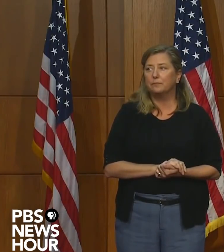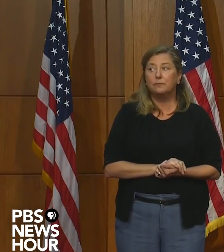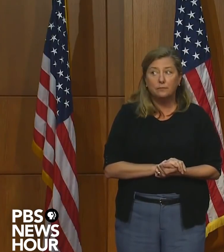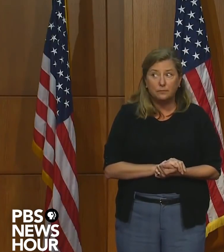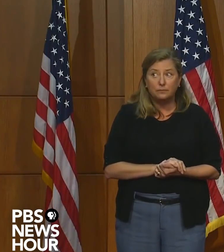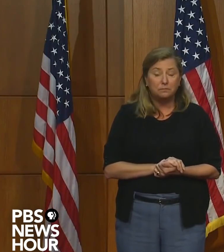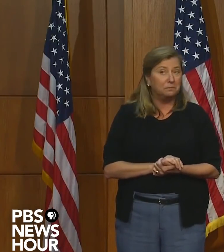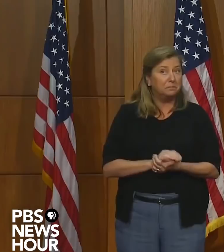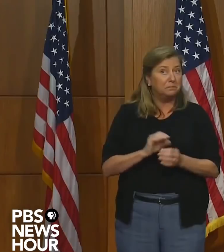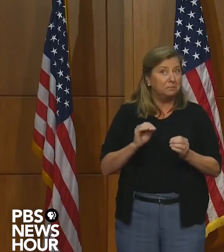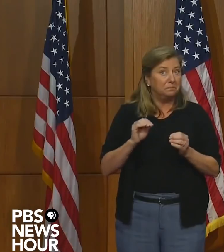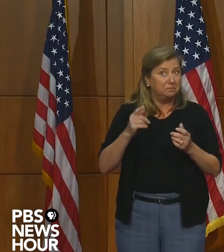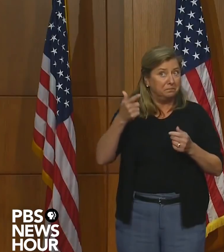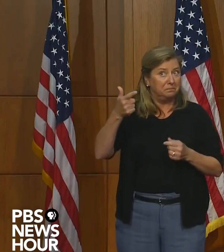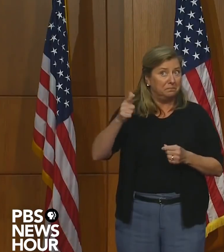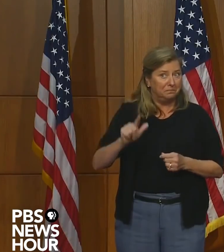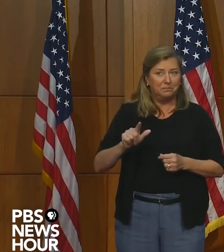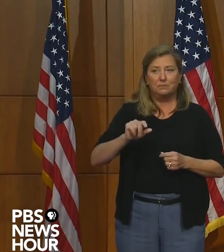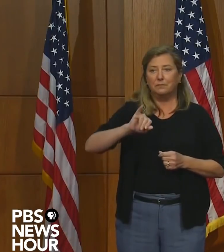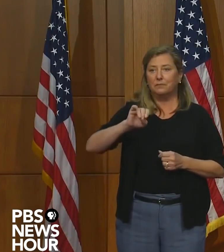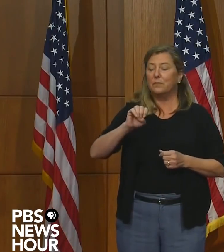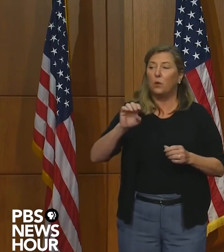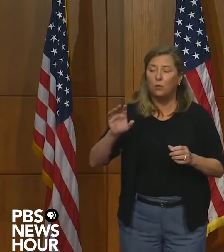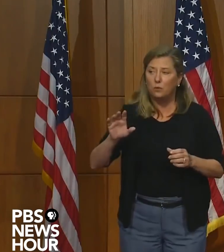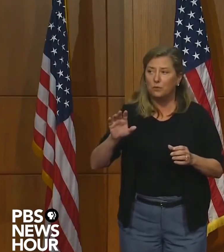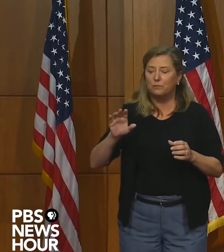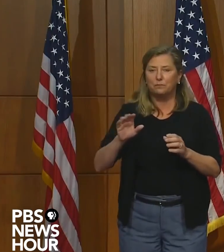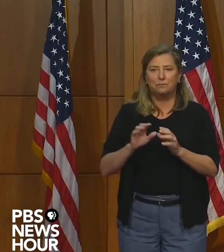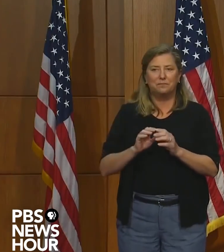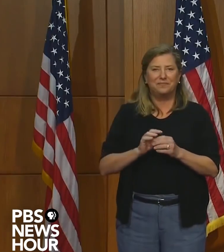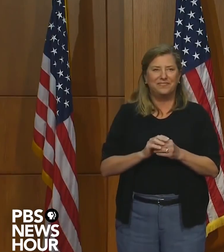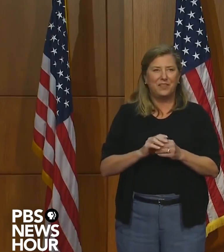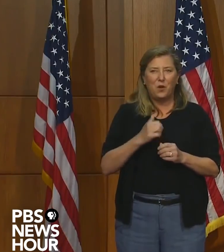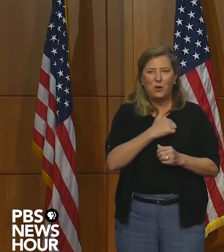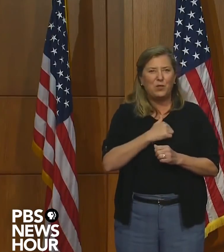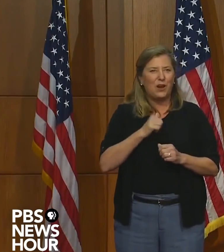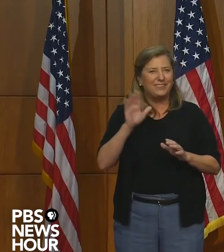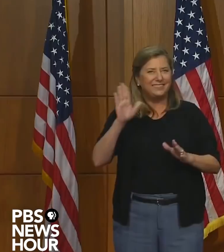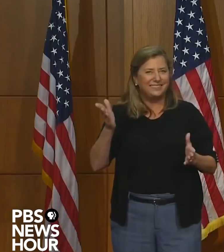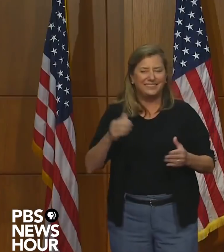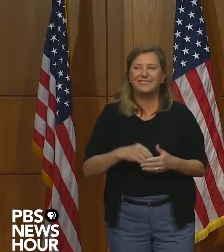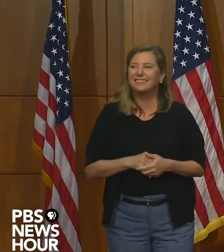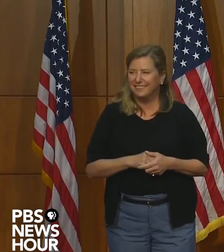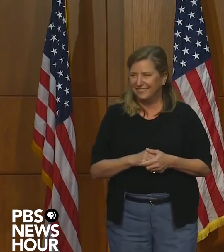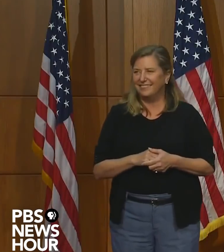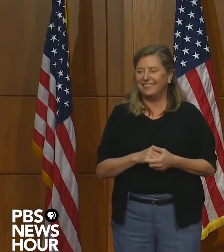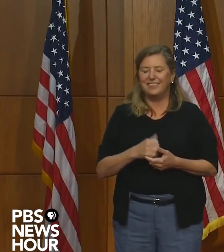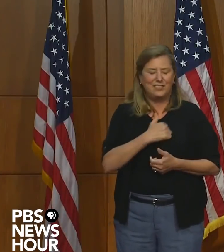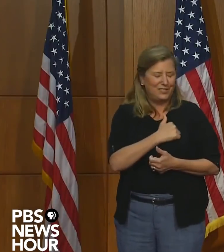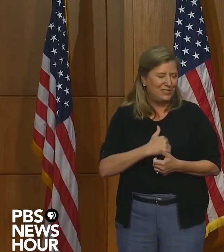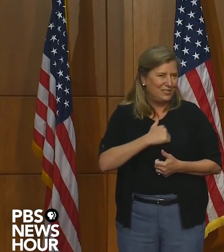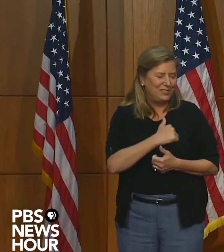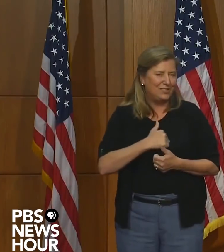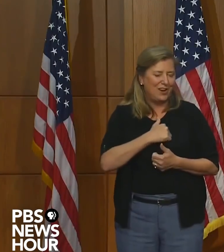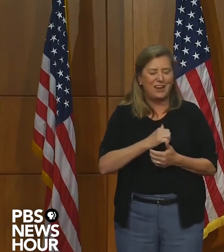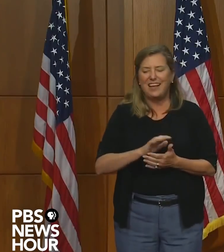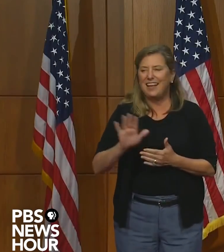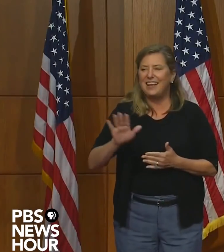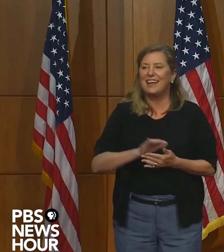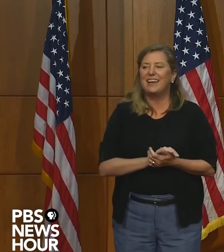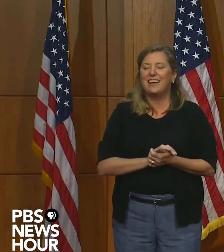All right, we will move to Jessica. I'm sorry, I'm sorry, I'm not here. I'm sorry. okay. All right. I apologize. I apologize.